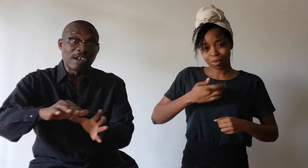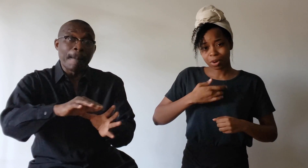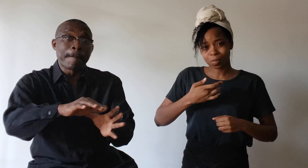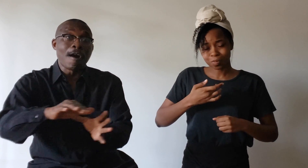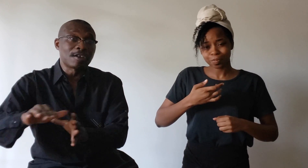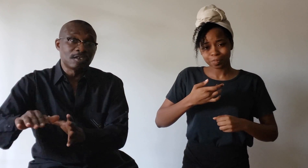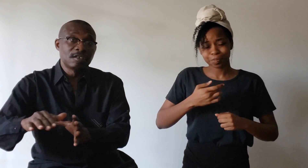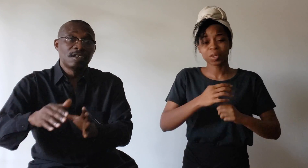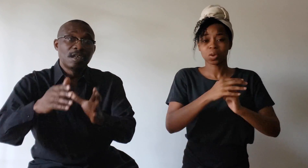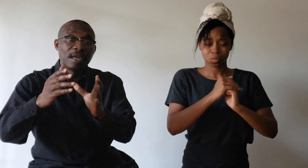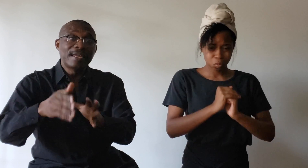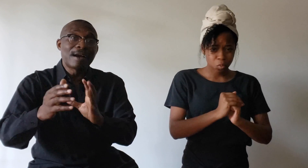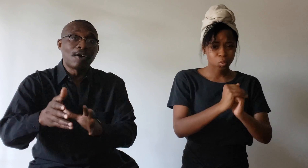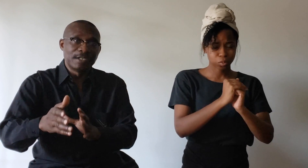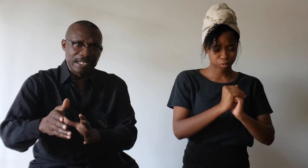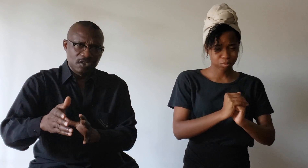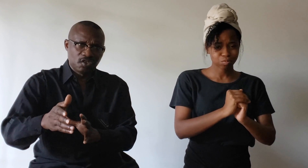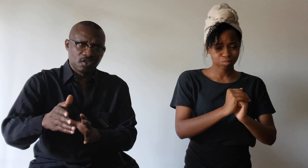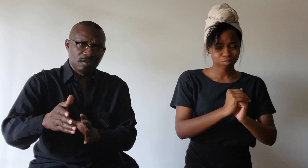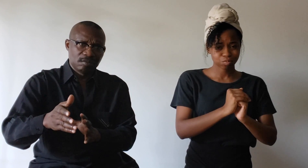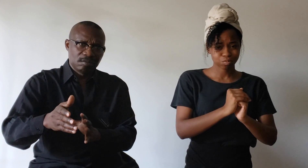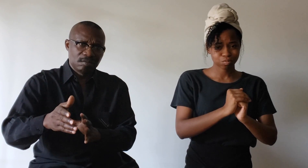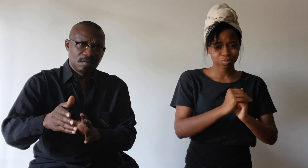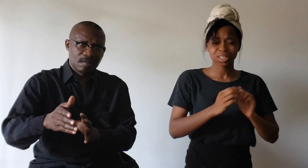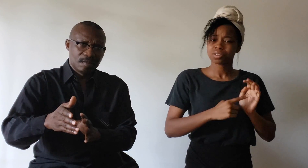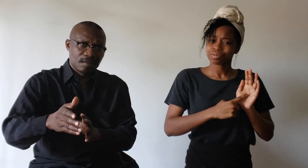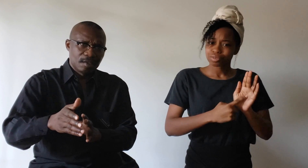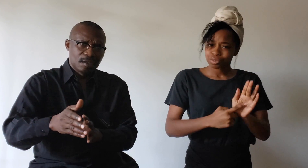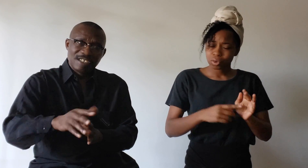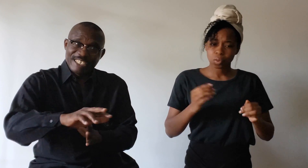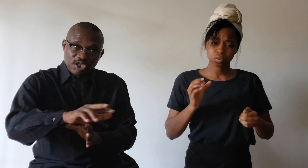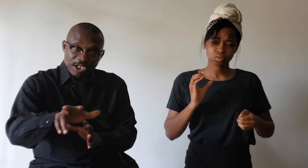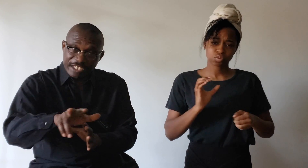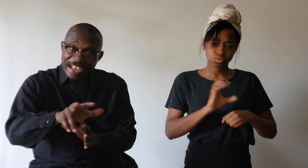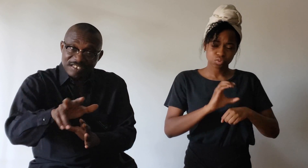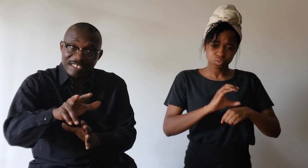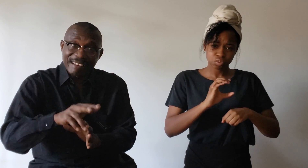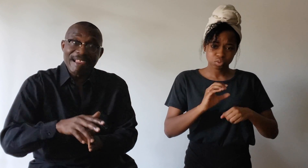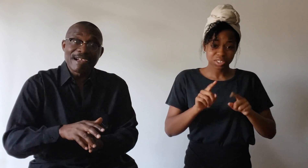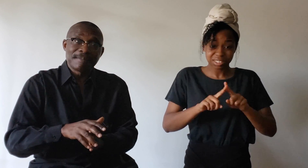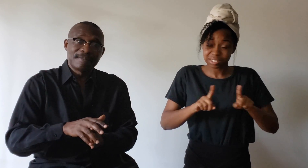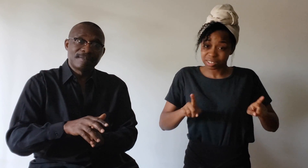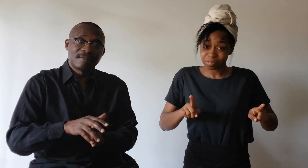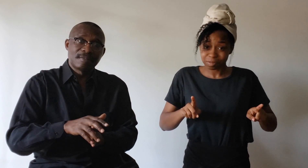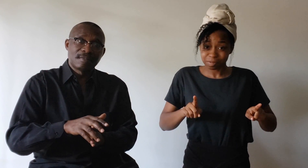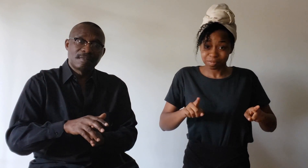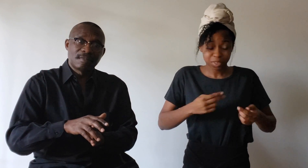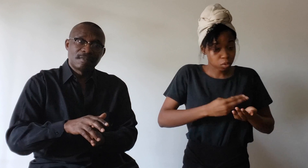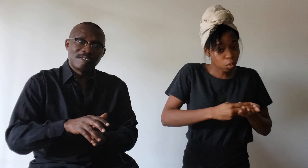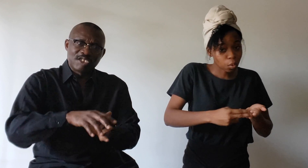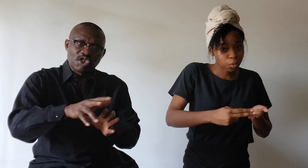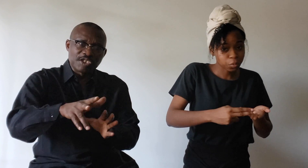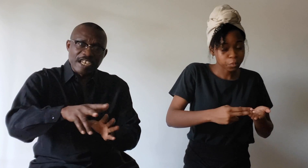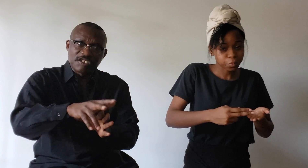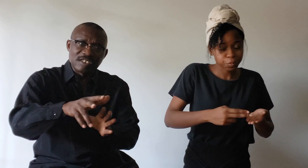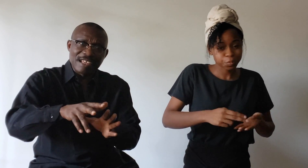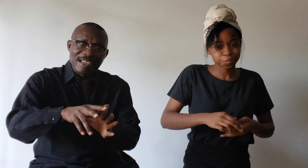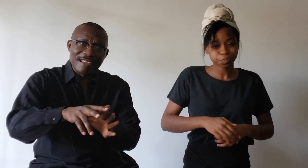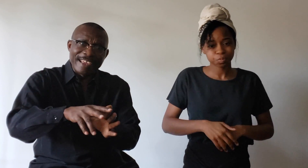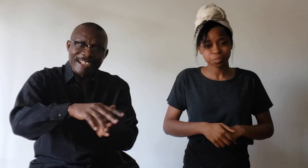apart in holiness. The church isn't a club, the church isn't a